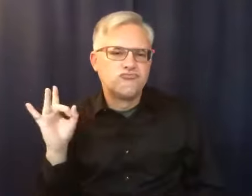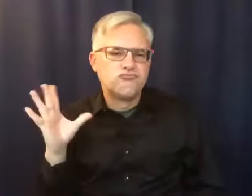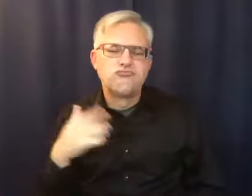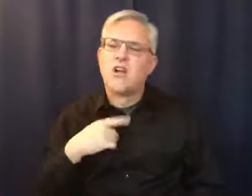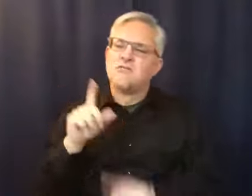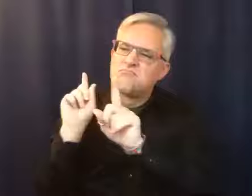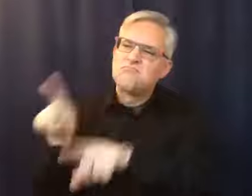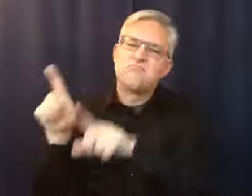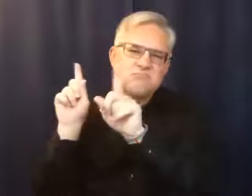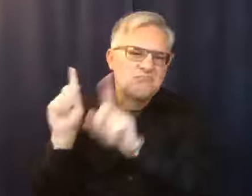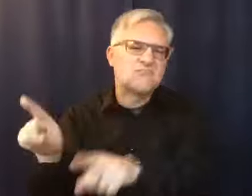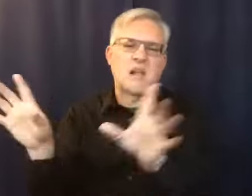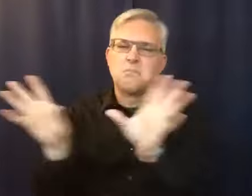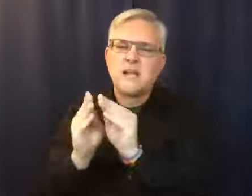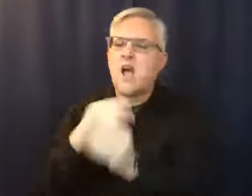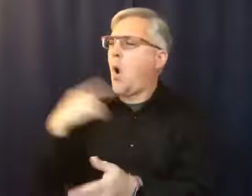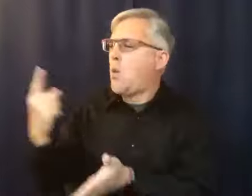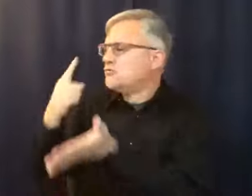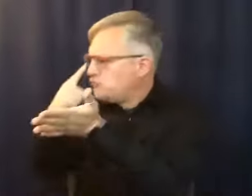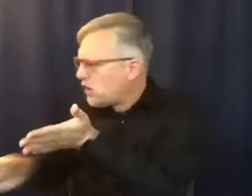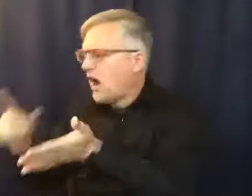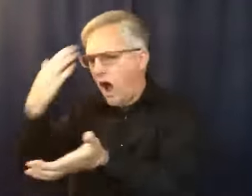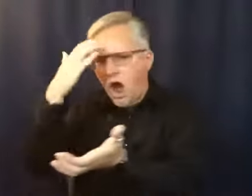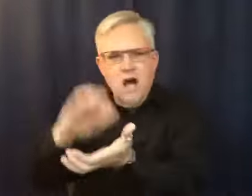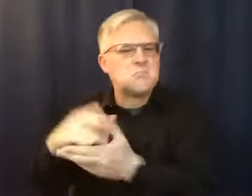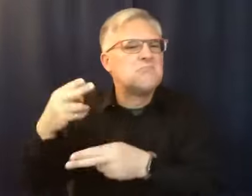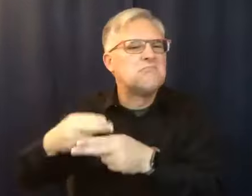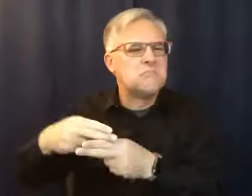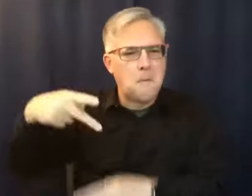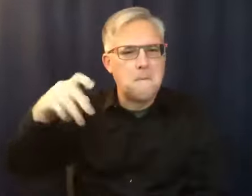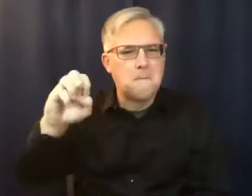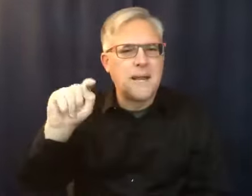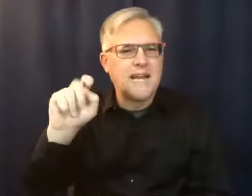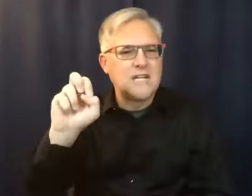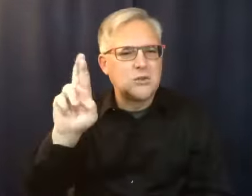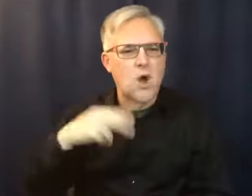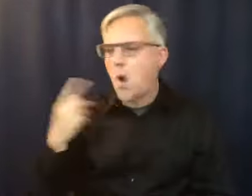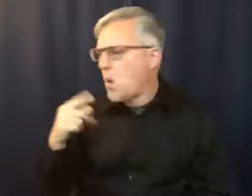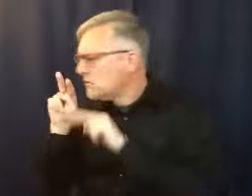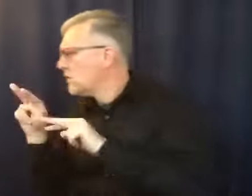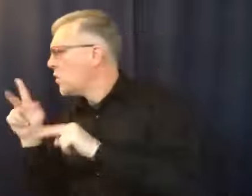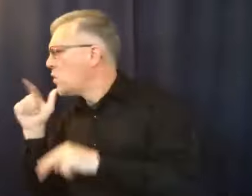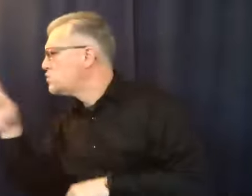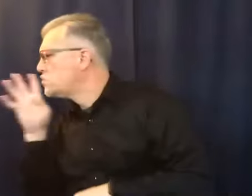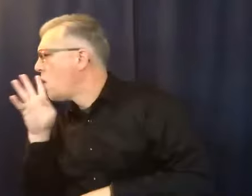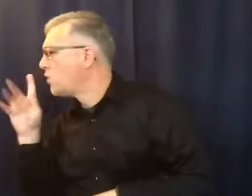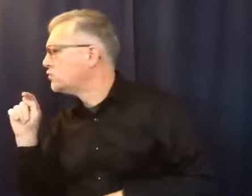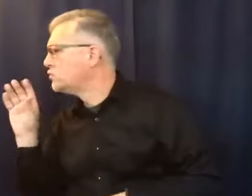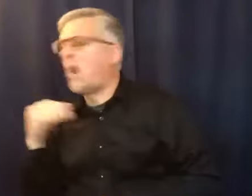poor Peter. I was always trying to find out who's he talking to. I was just, I just knew one of the AA women were going to take him away from